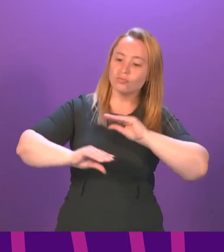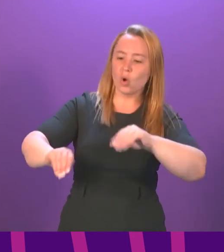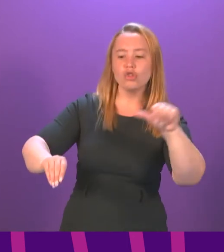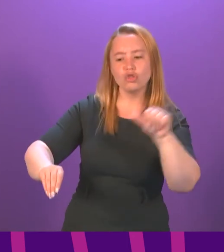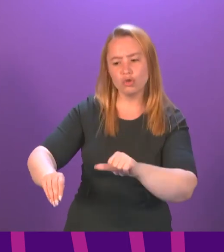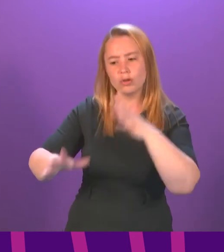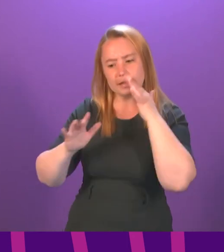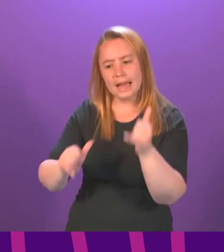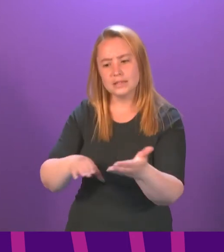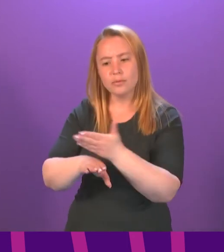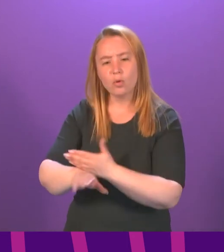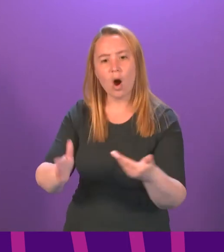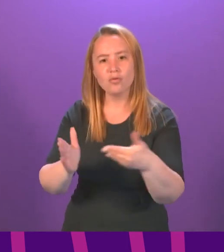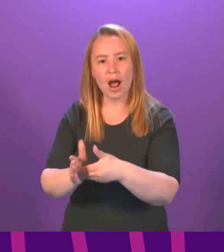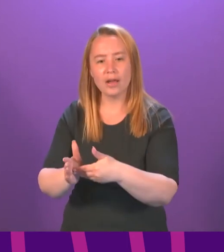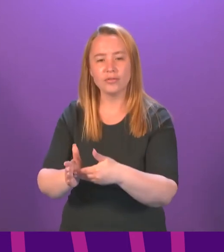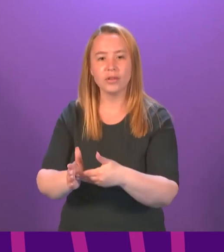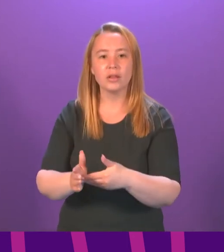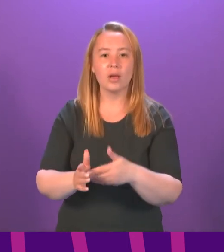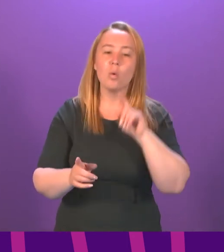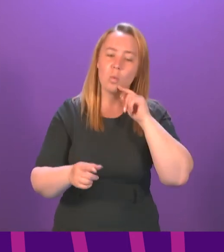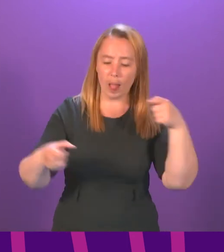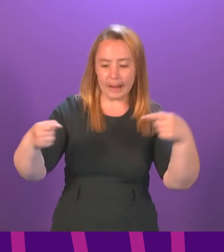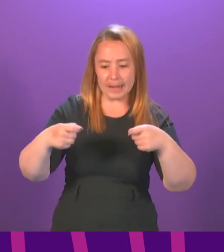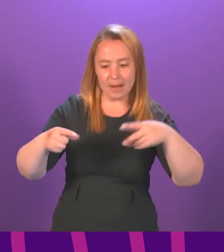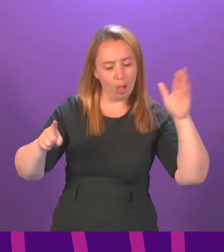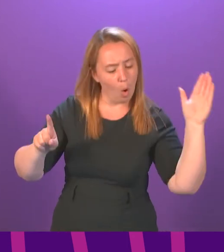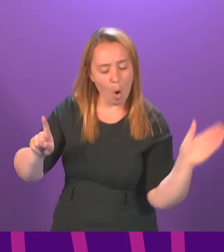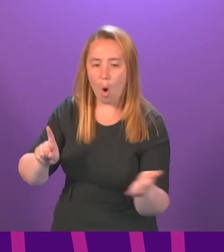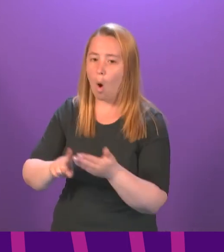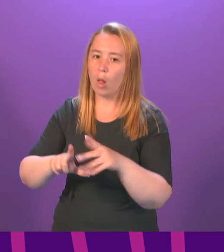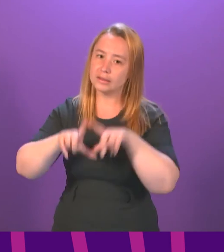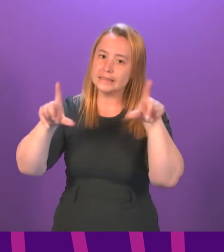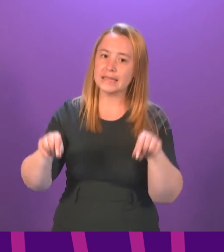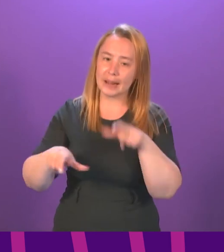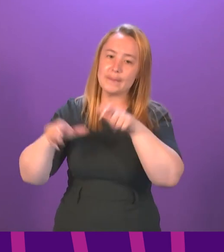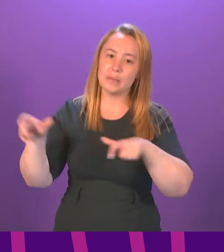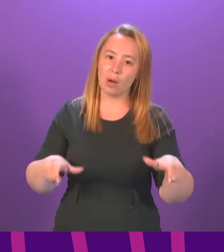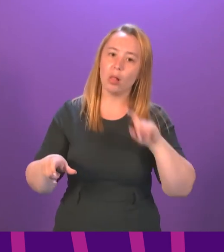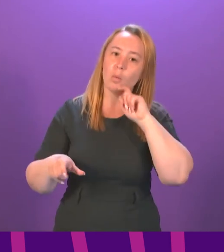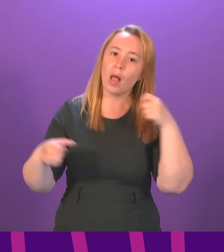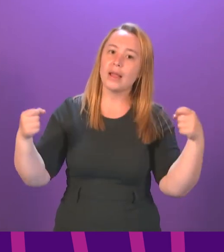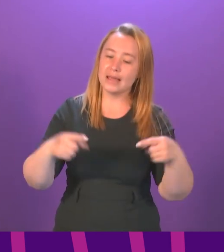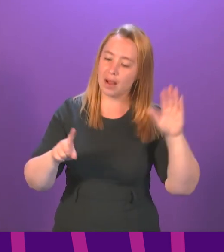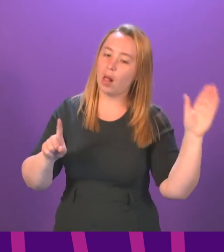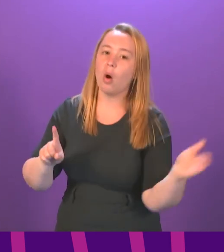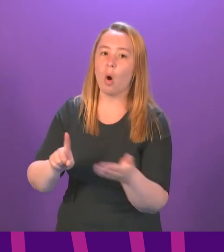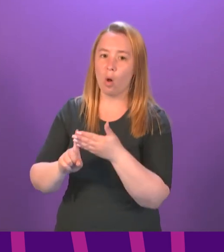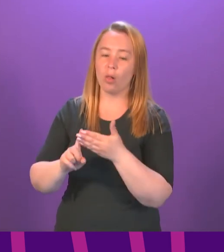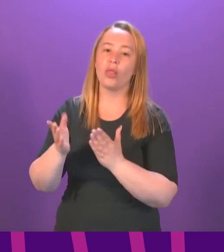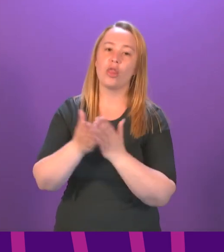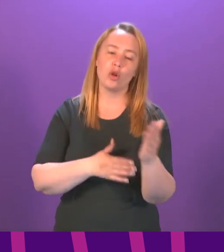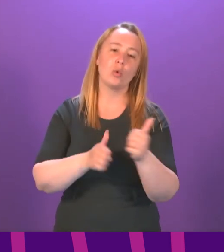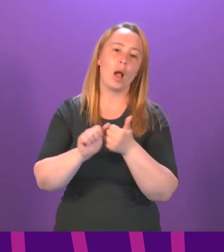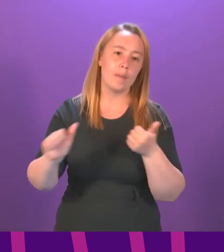Council, I spoke to them this morning, will email every single ticket holder via their ticketing company.